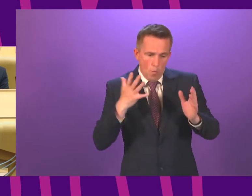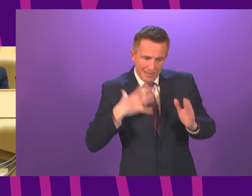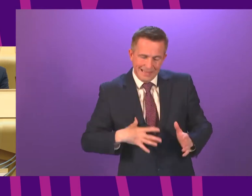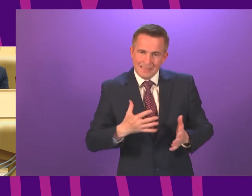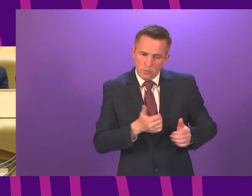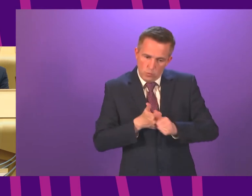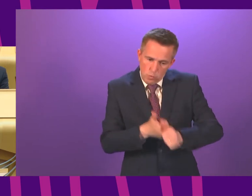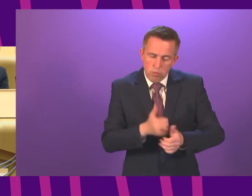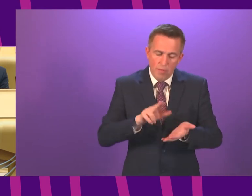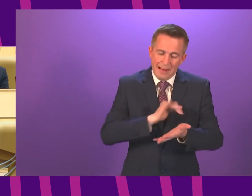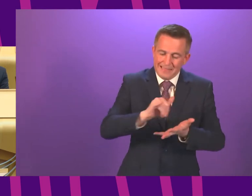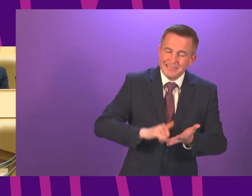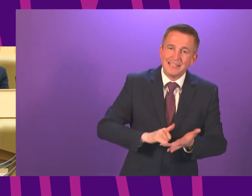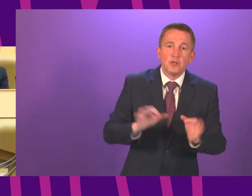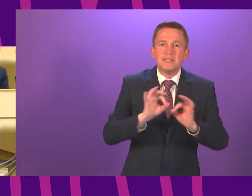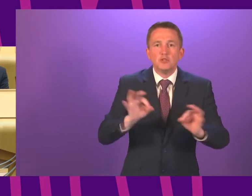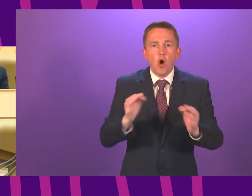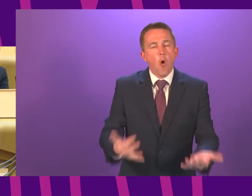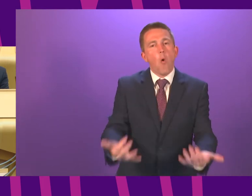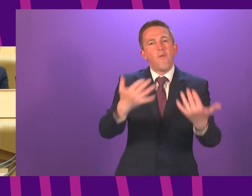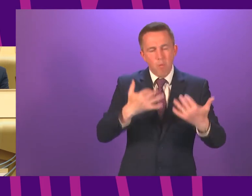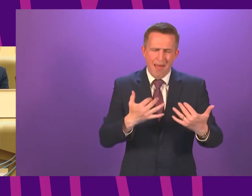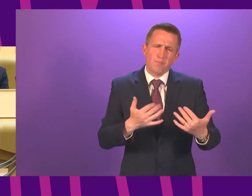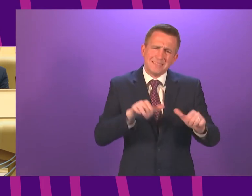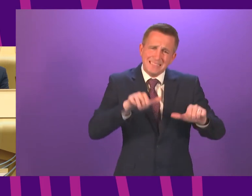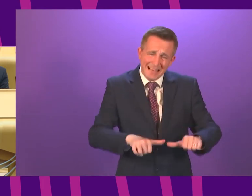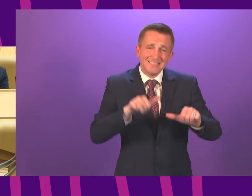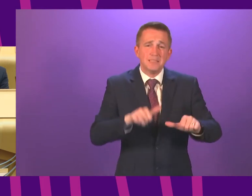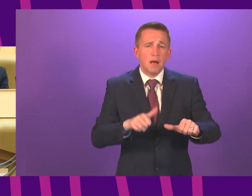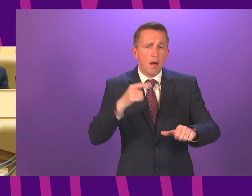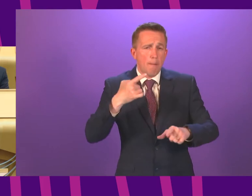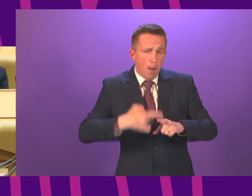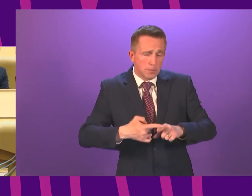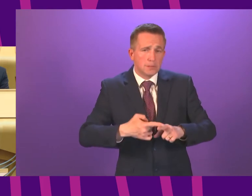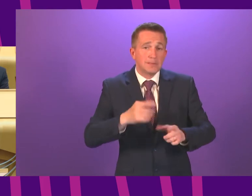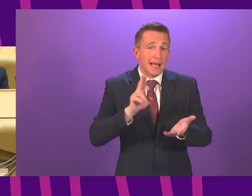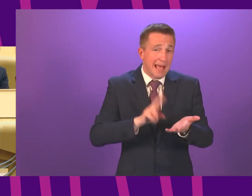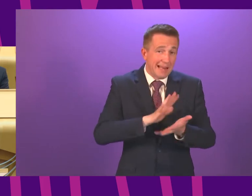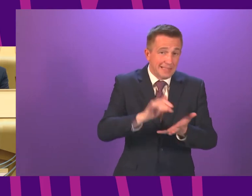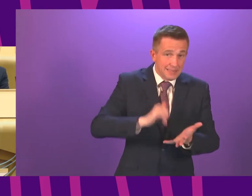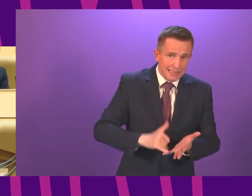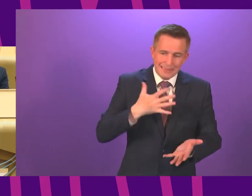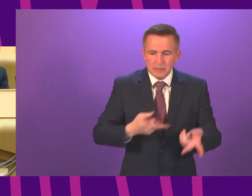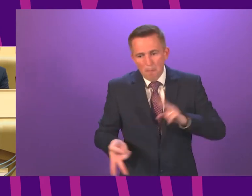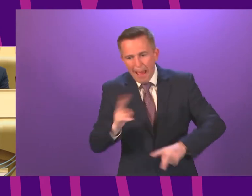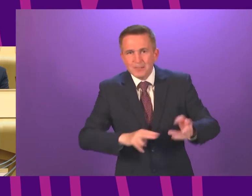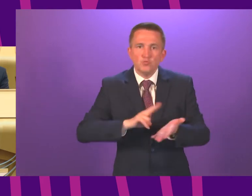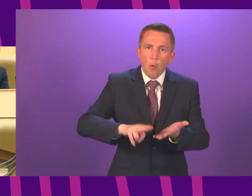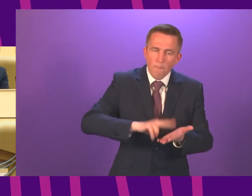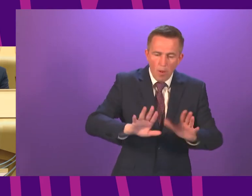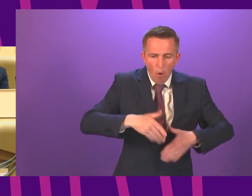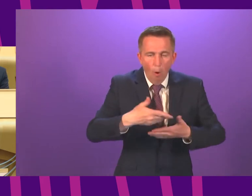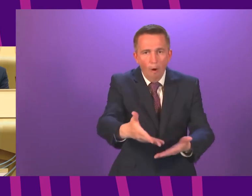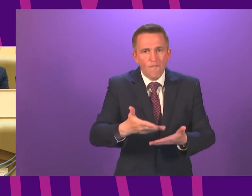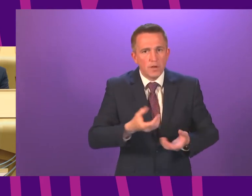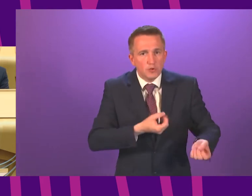completely overwhelmed, although that is, of course, vital. It must also be about protecting its ability to get services back to normal. So,